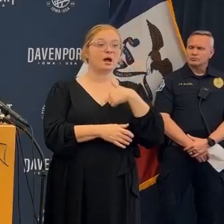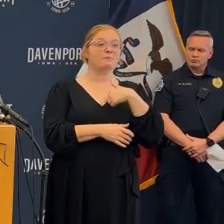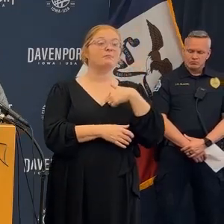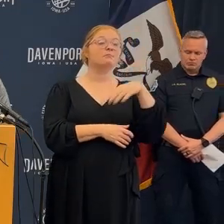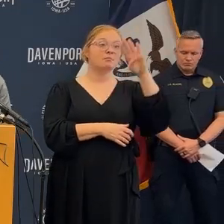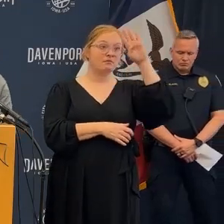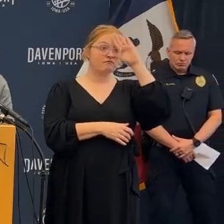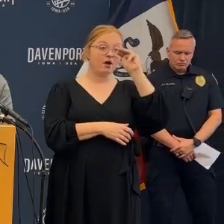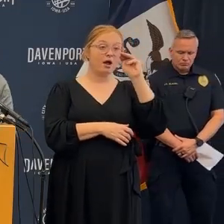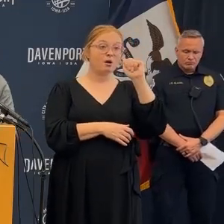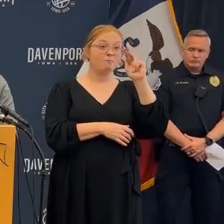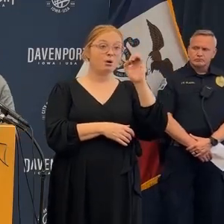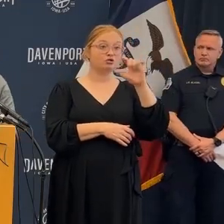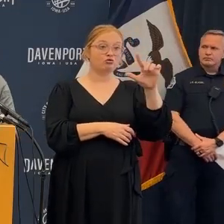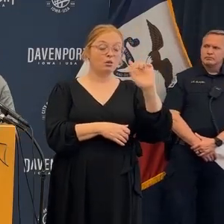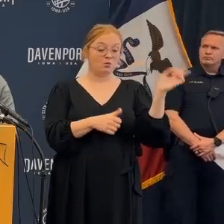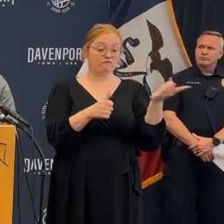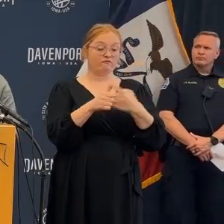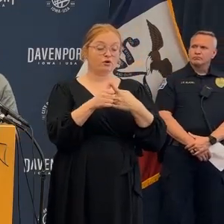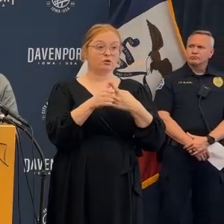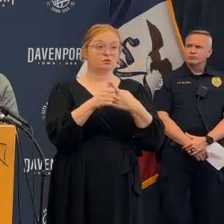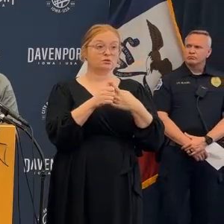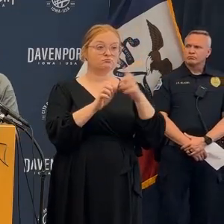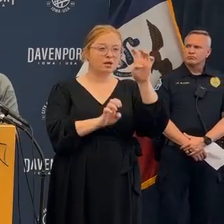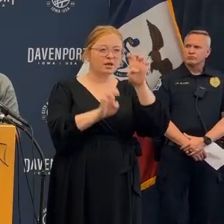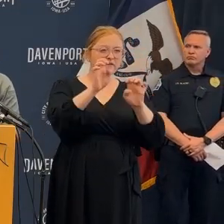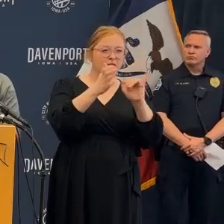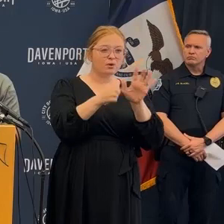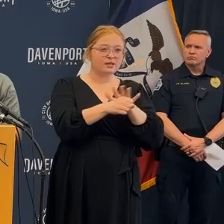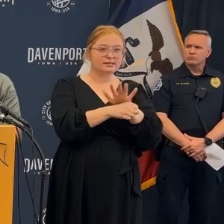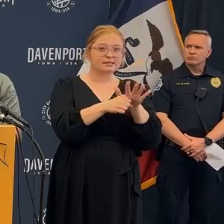to evaluate if anybody wants to add to that Chief